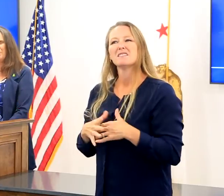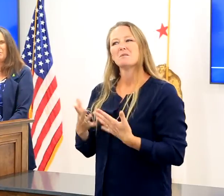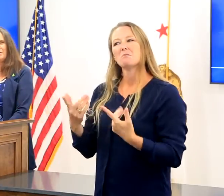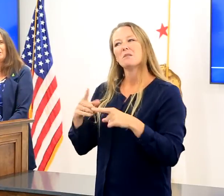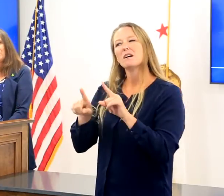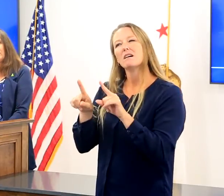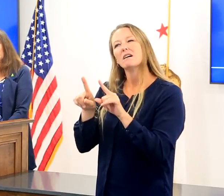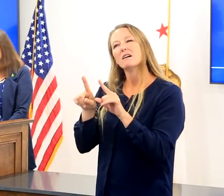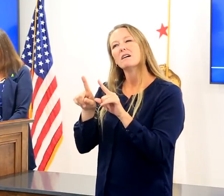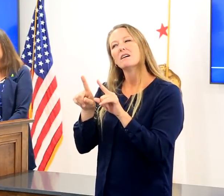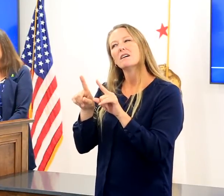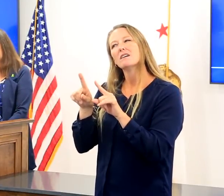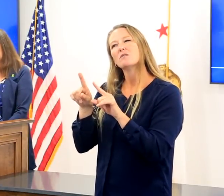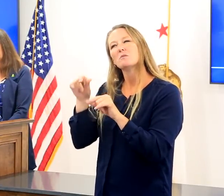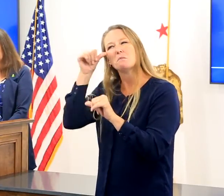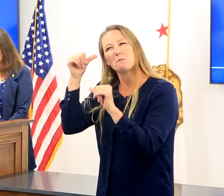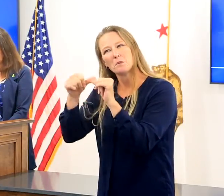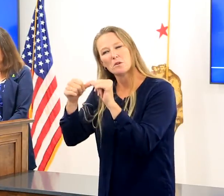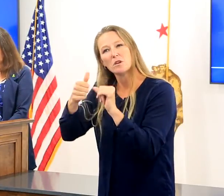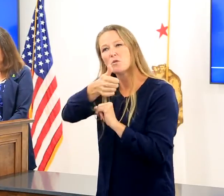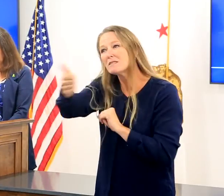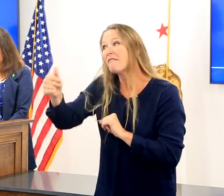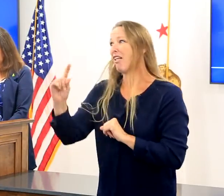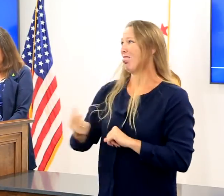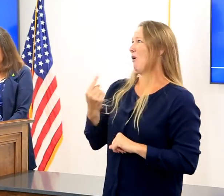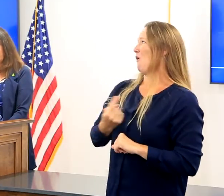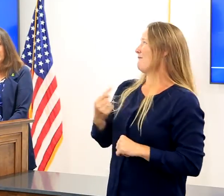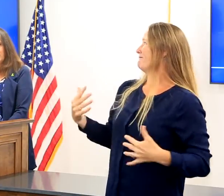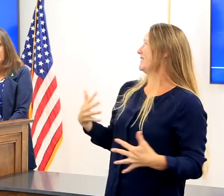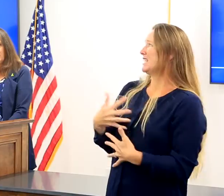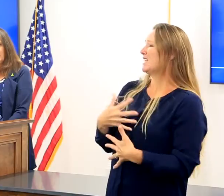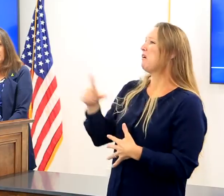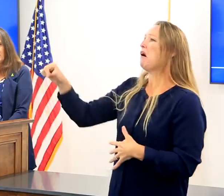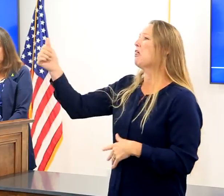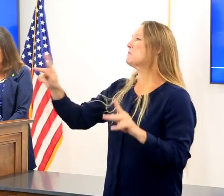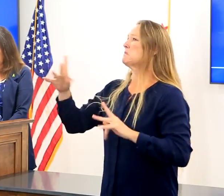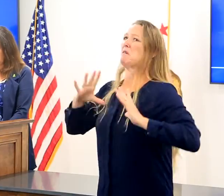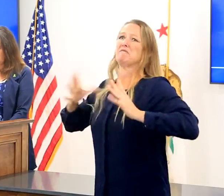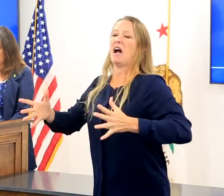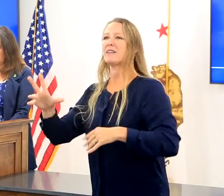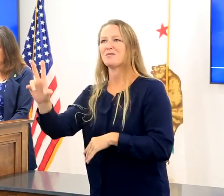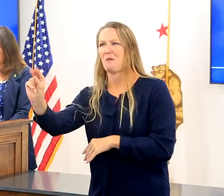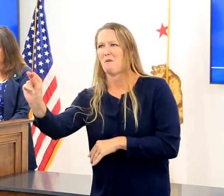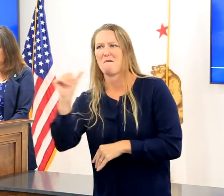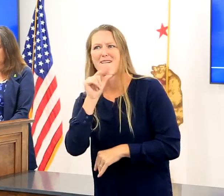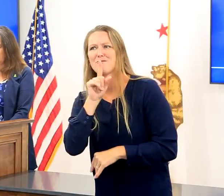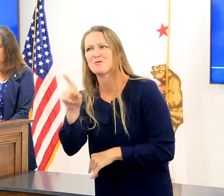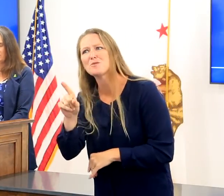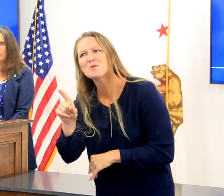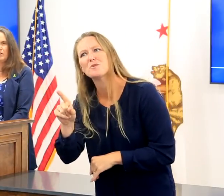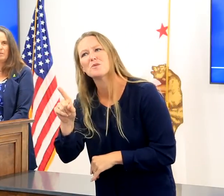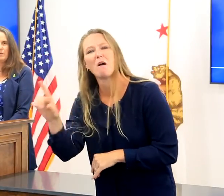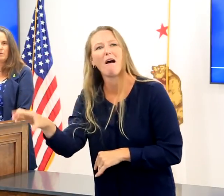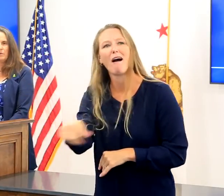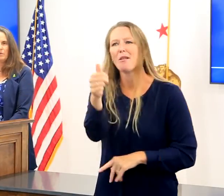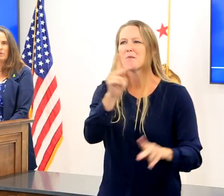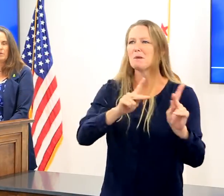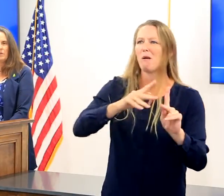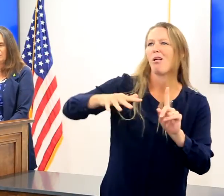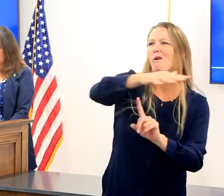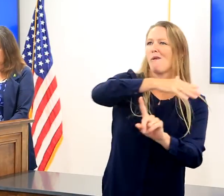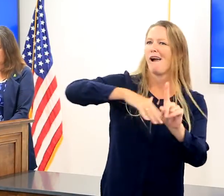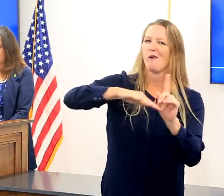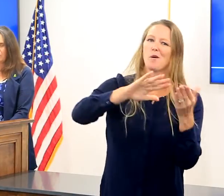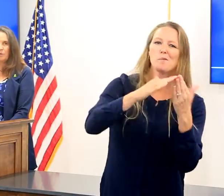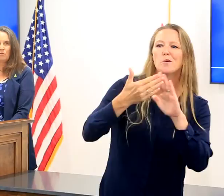that there's comfort in knowing you're not alone in your concerns. Our agency and many others, including your neighbors, community members,